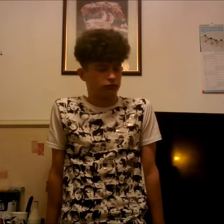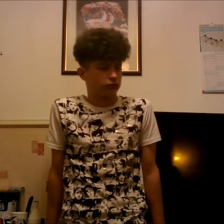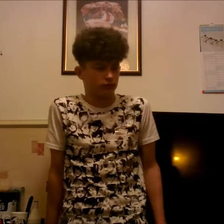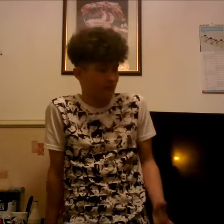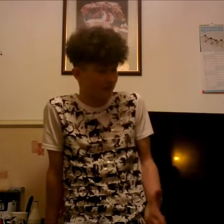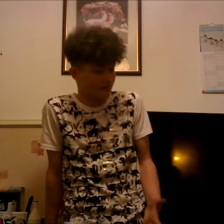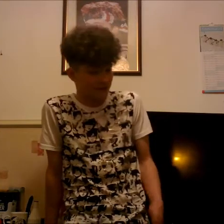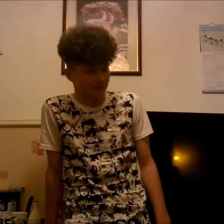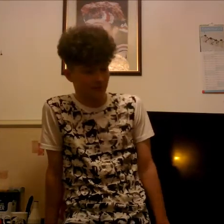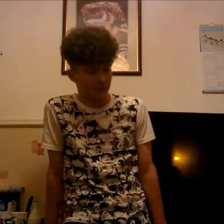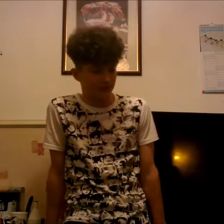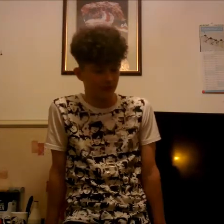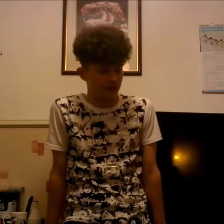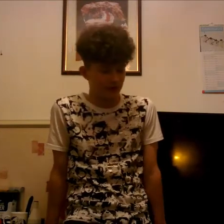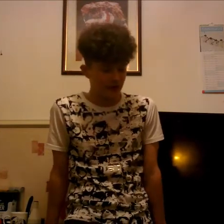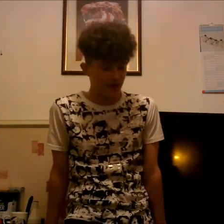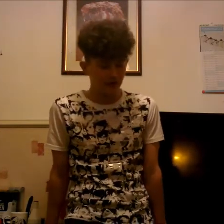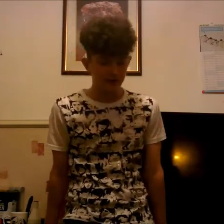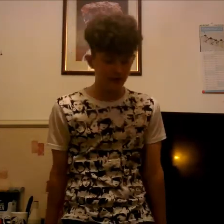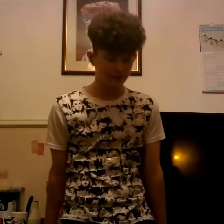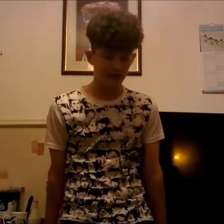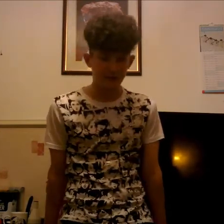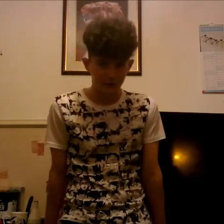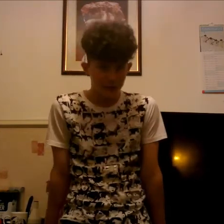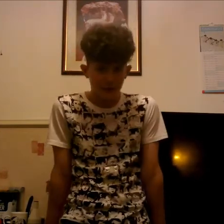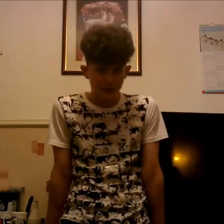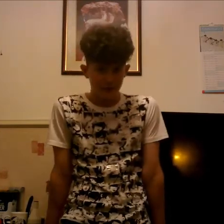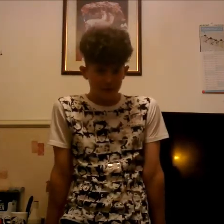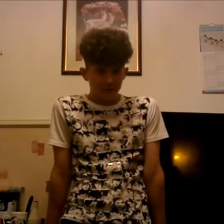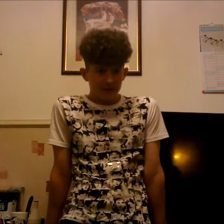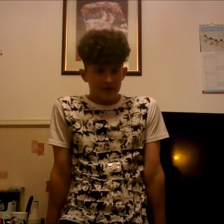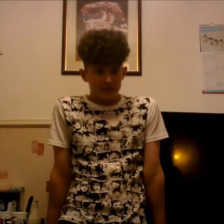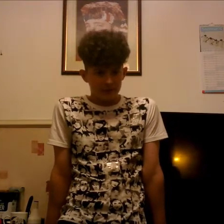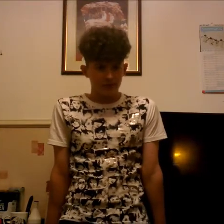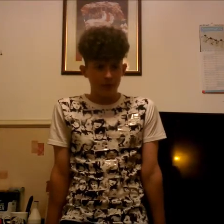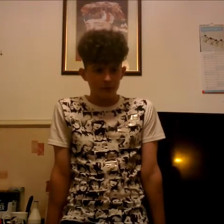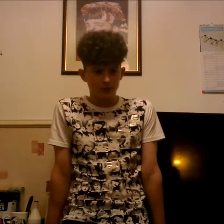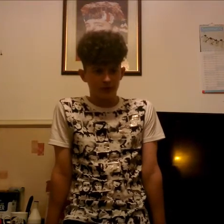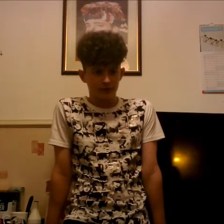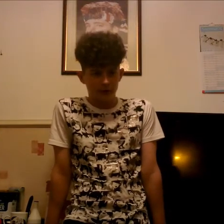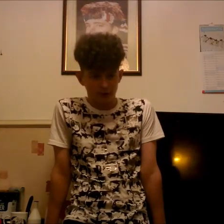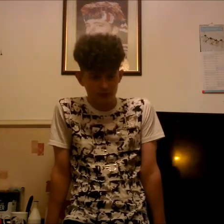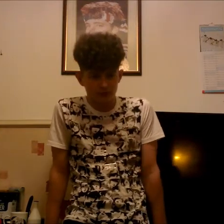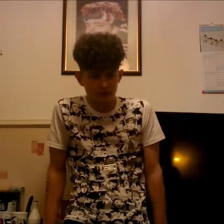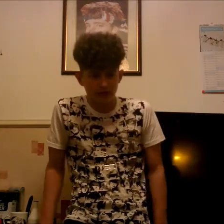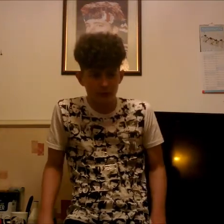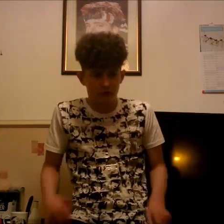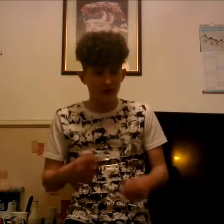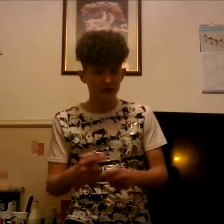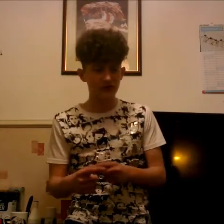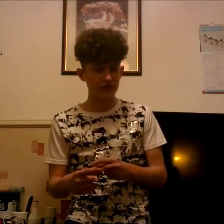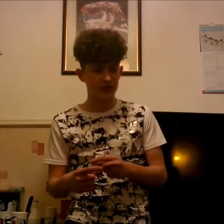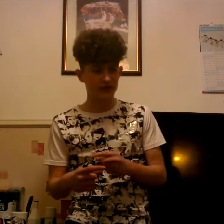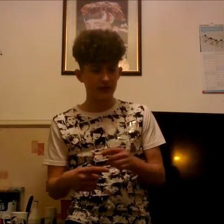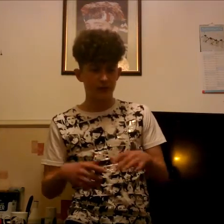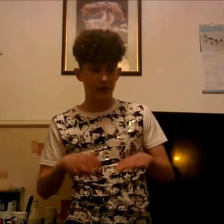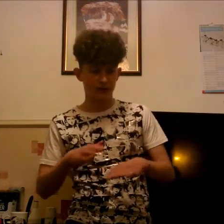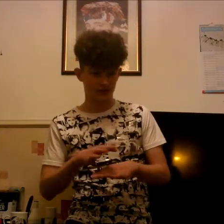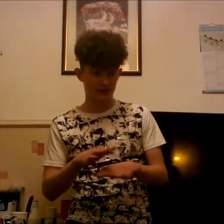i'm raging i was raging at the fact that i never knew that so my mum drove me down to the hospital travel as fast as she can it was like